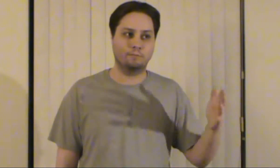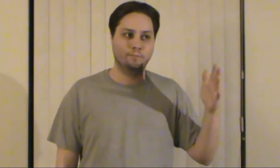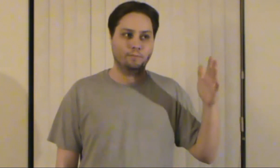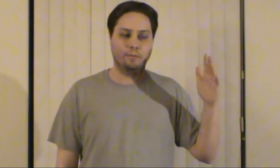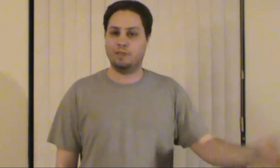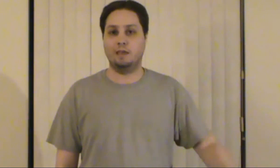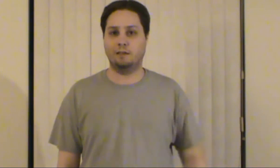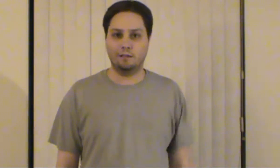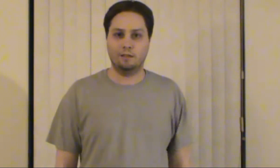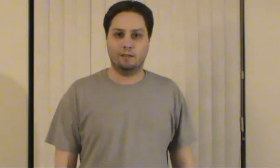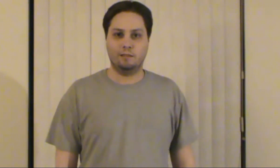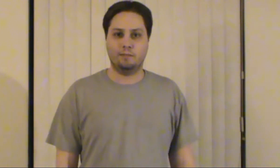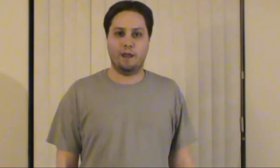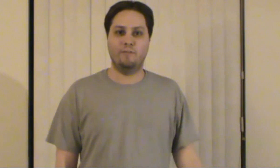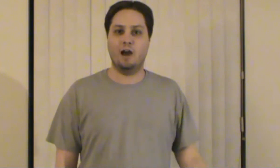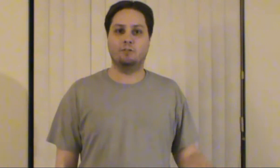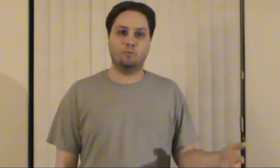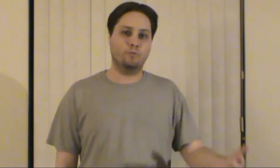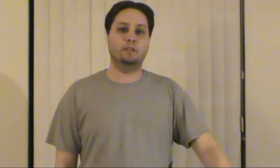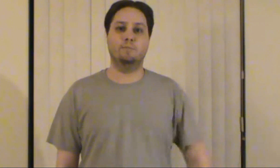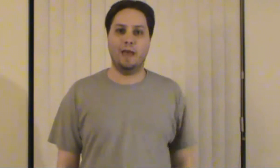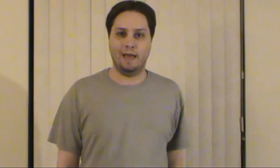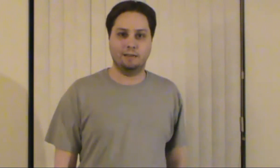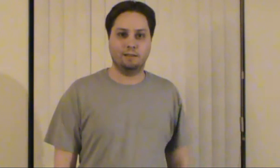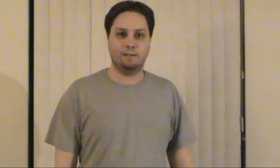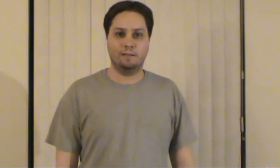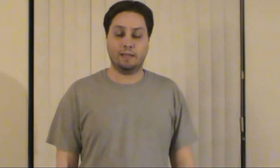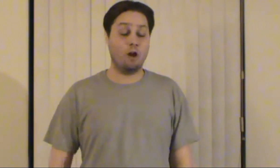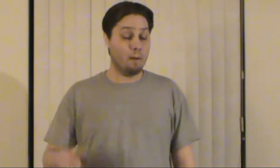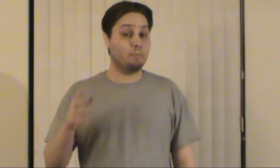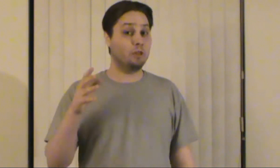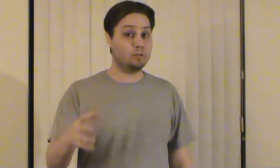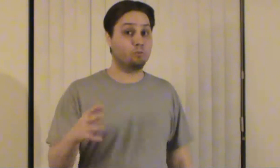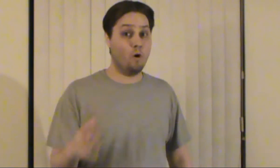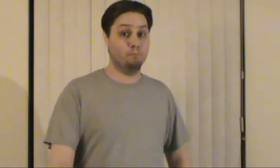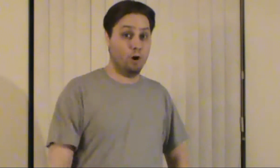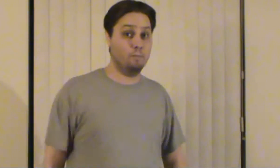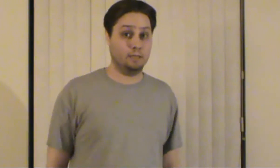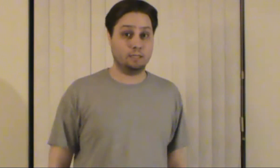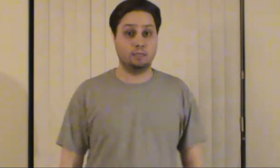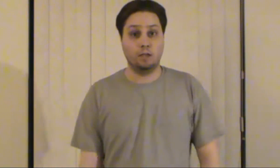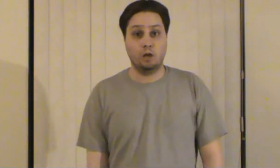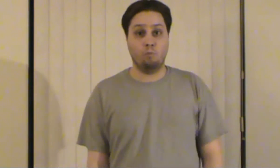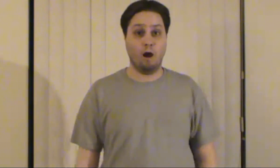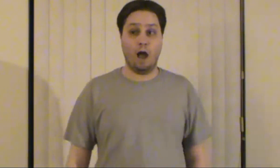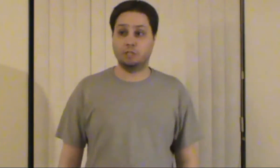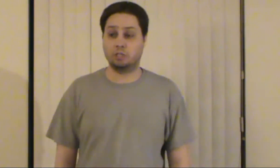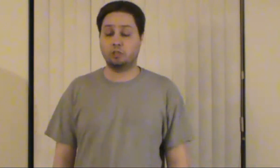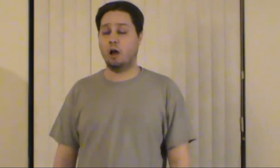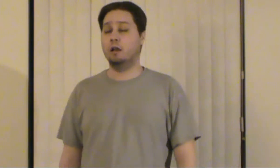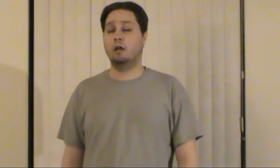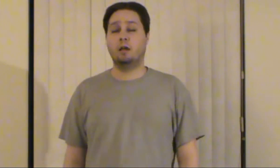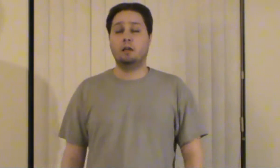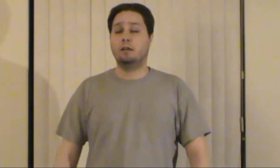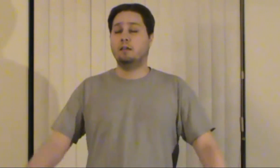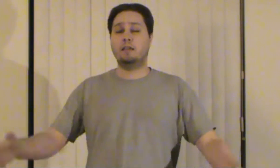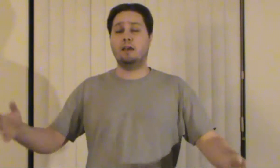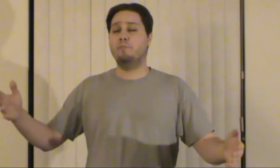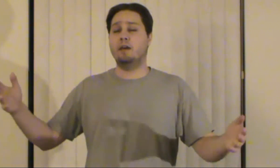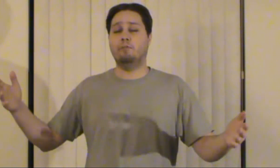thing that I found really bad. Like, remember there was one moment where I just thought, give me